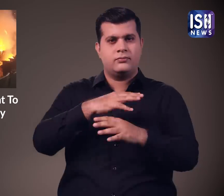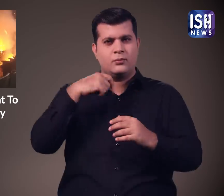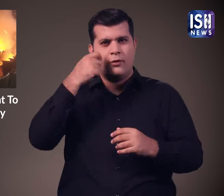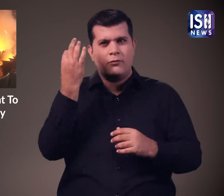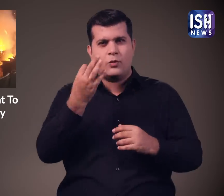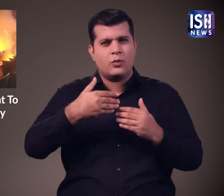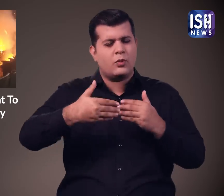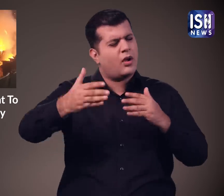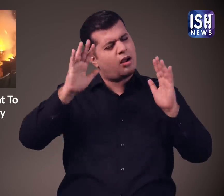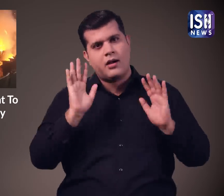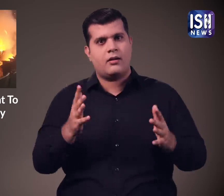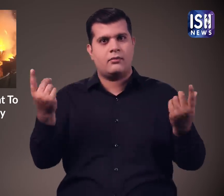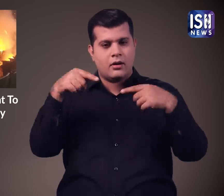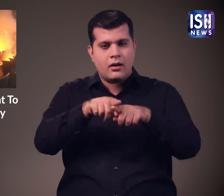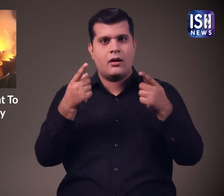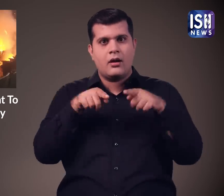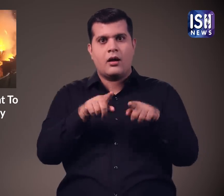Exciting to watch such movies in the theatres.